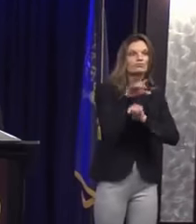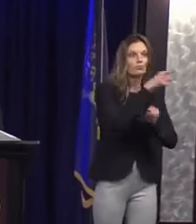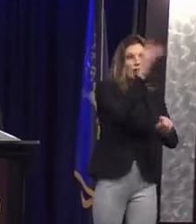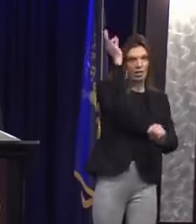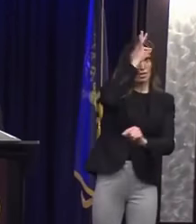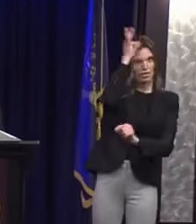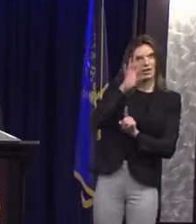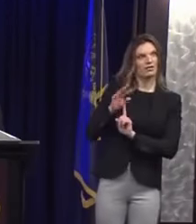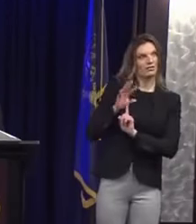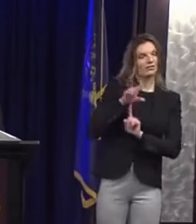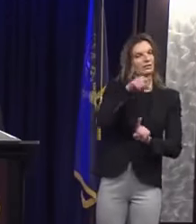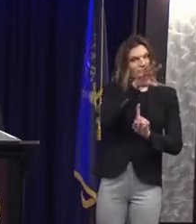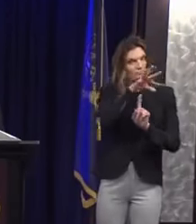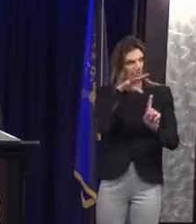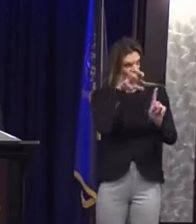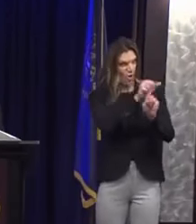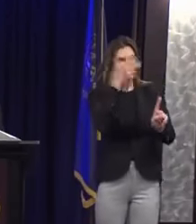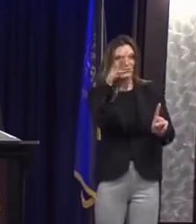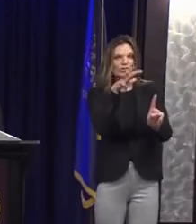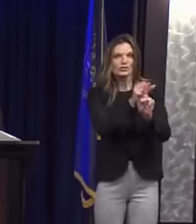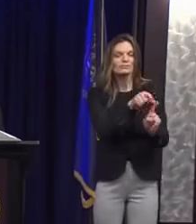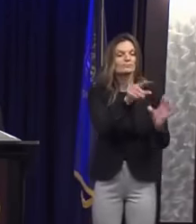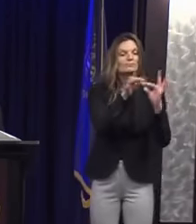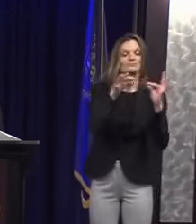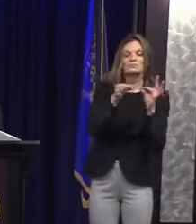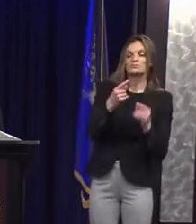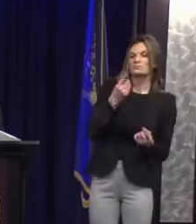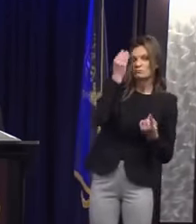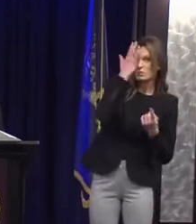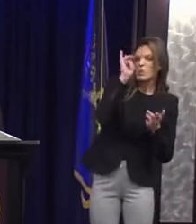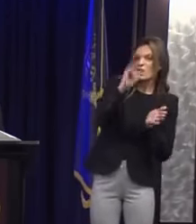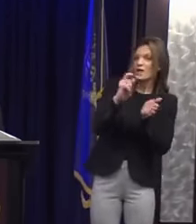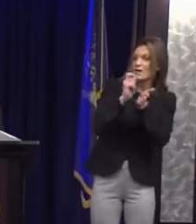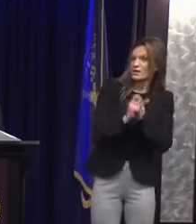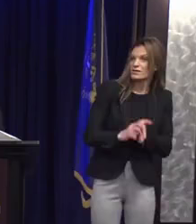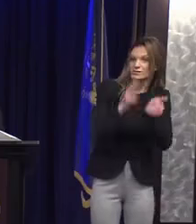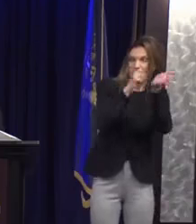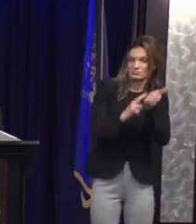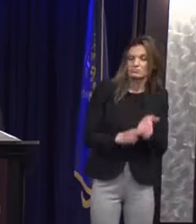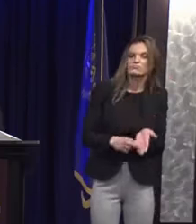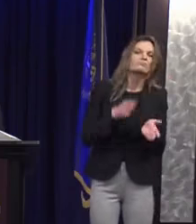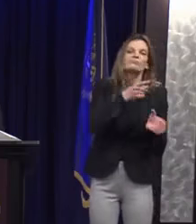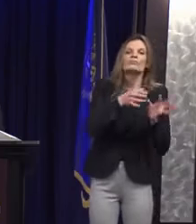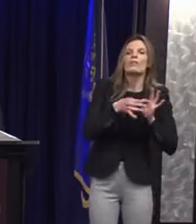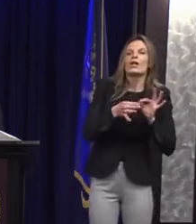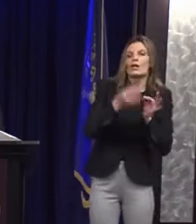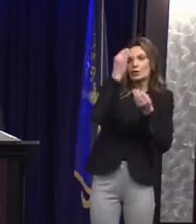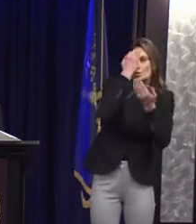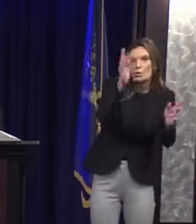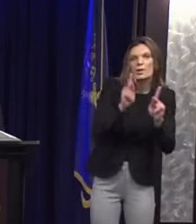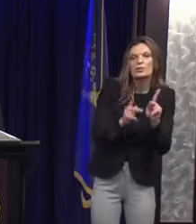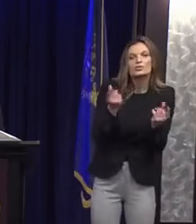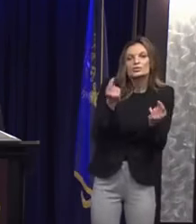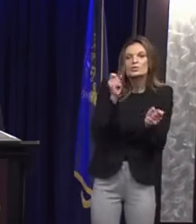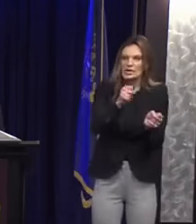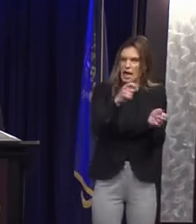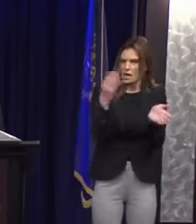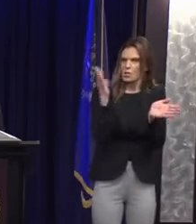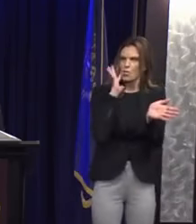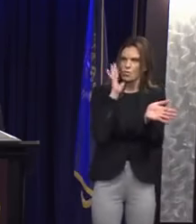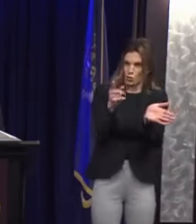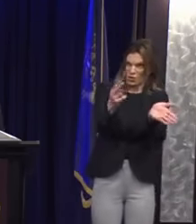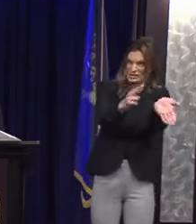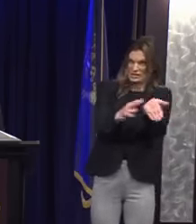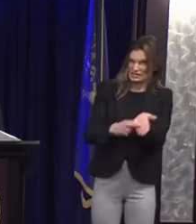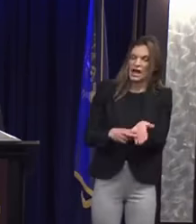have the effect of putting the repeal of the emergency law on the ballot so that all voters can decide